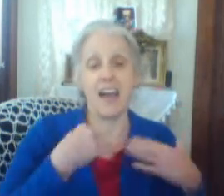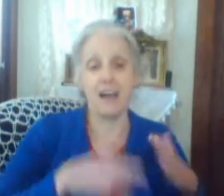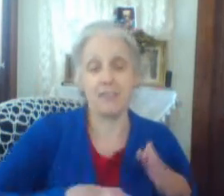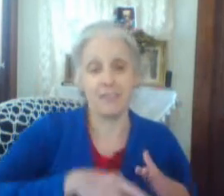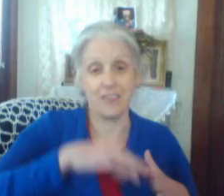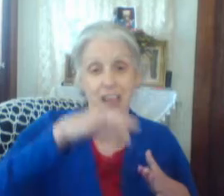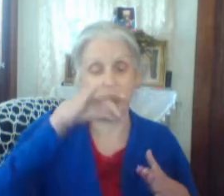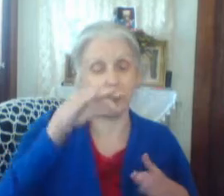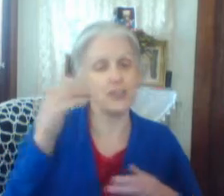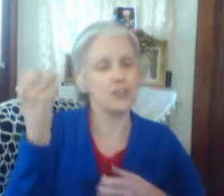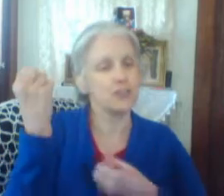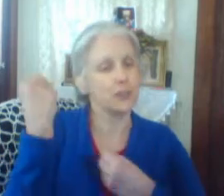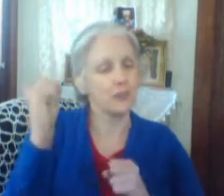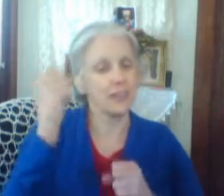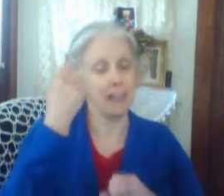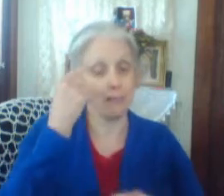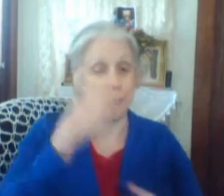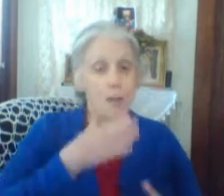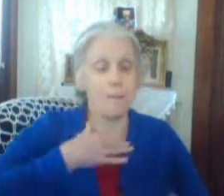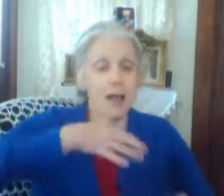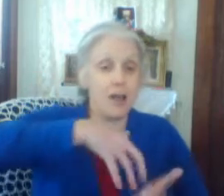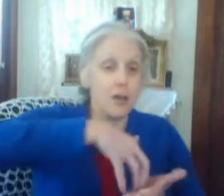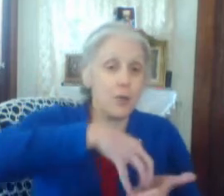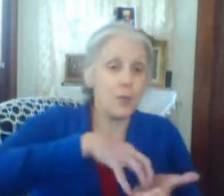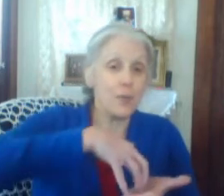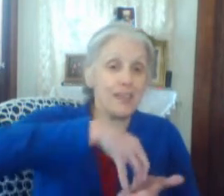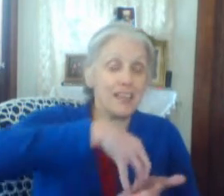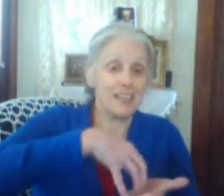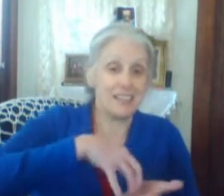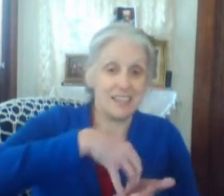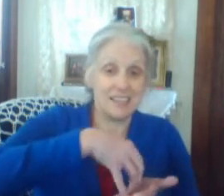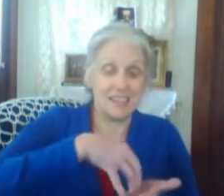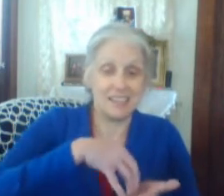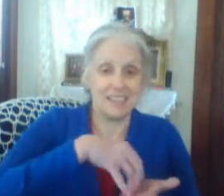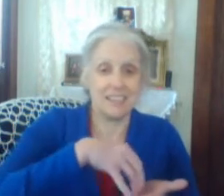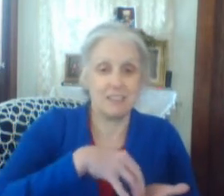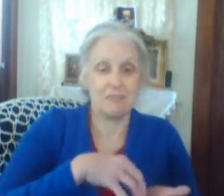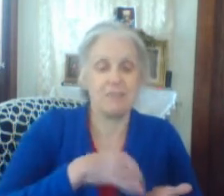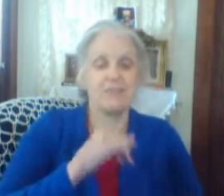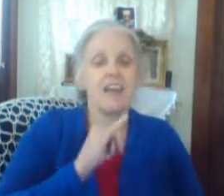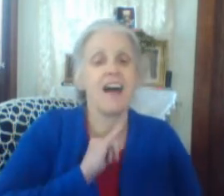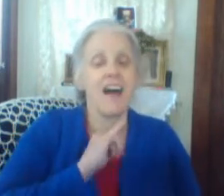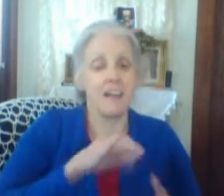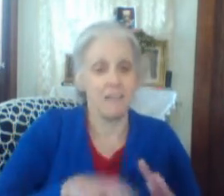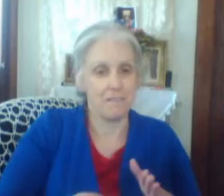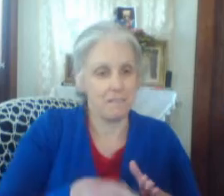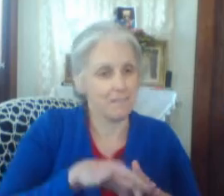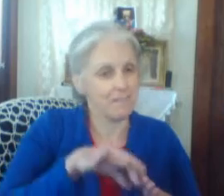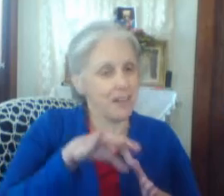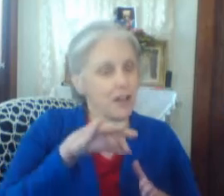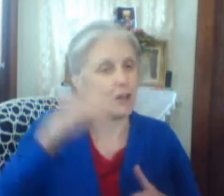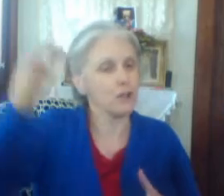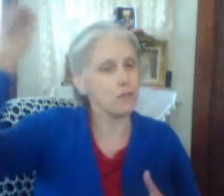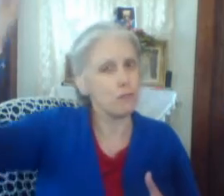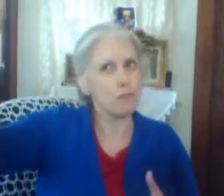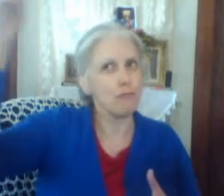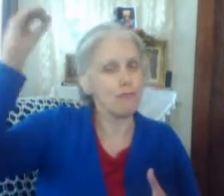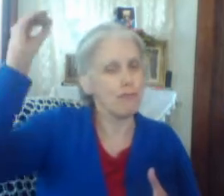some stripes for my weakness. I have found that covers all